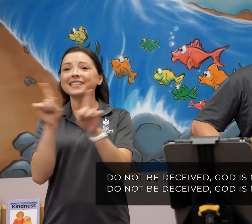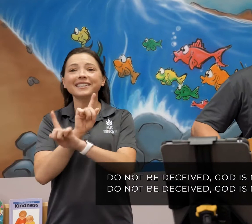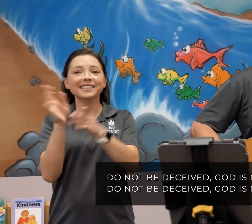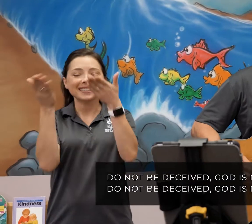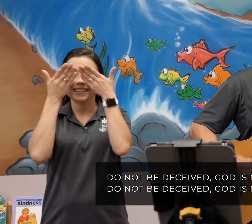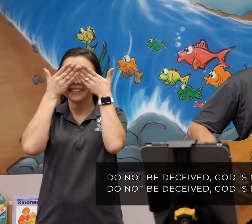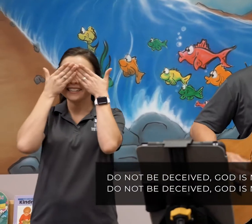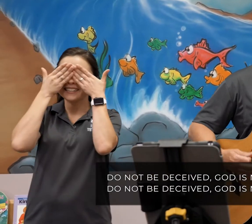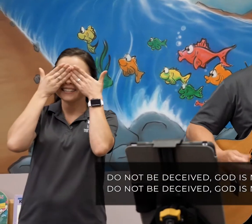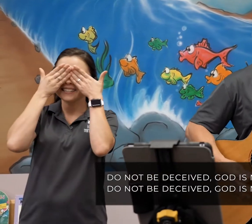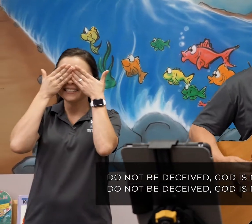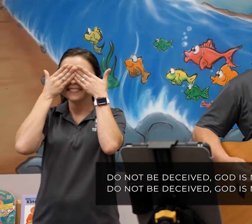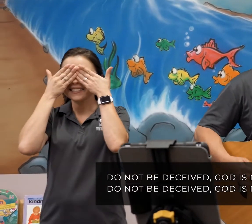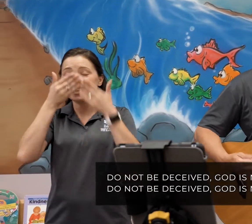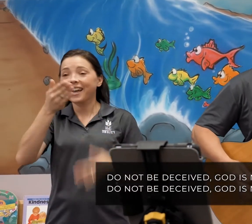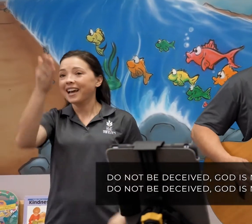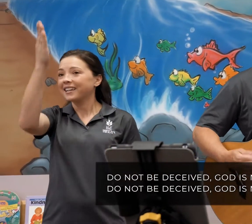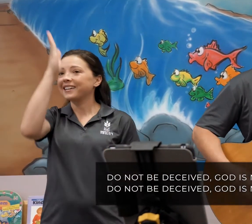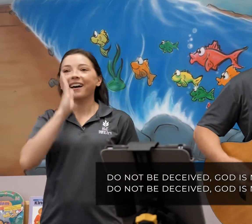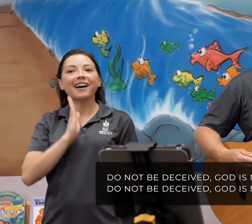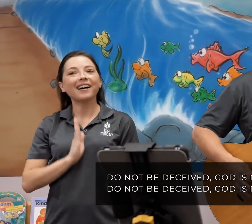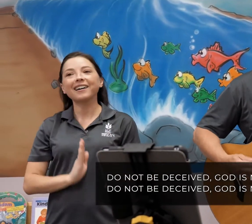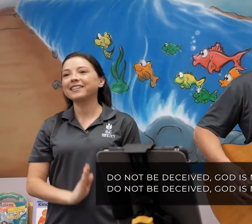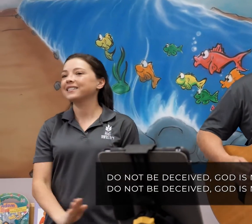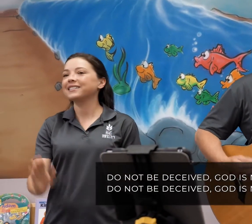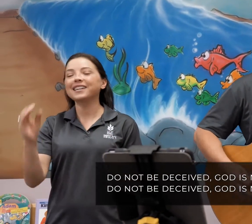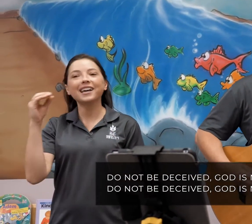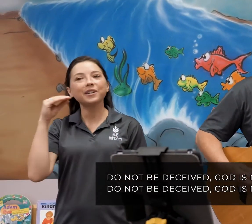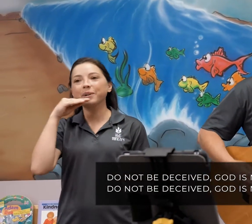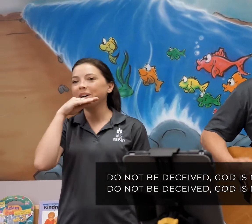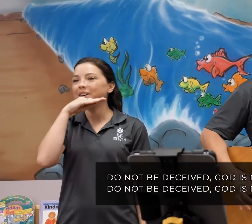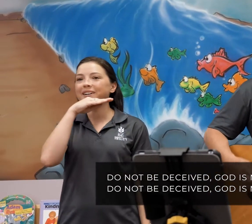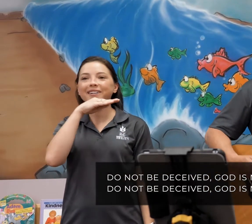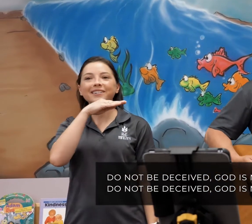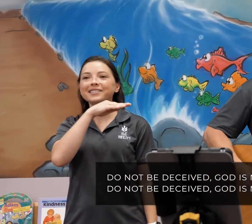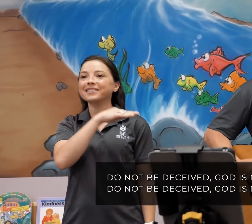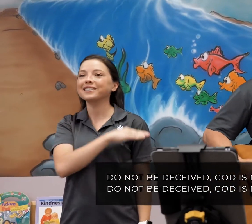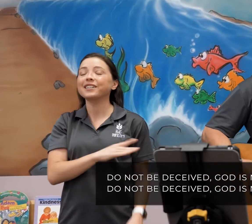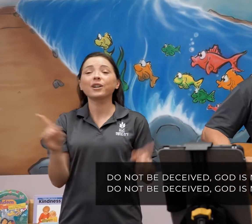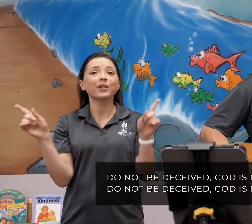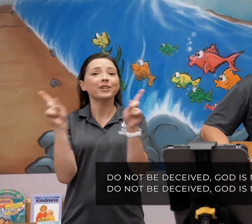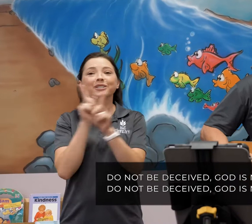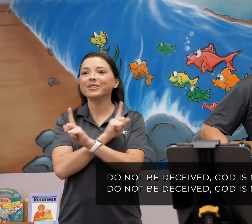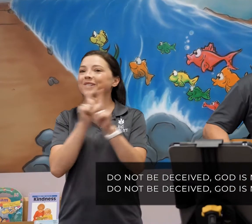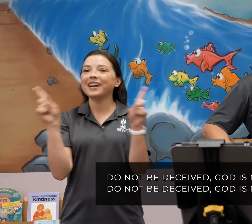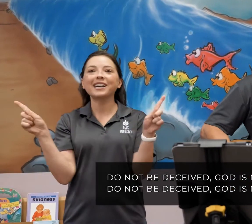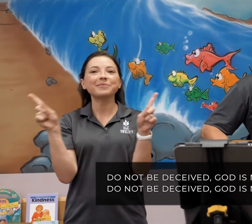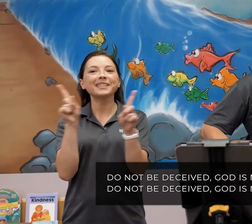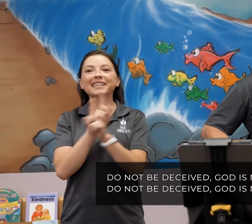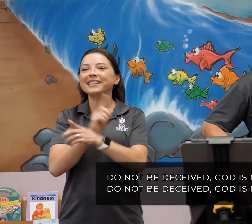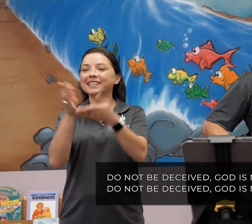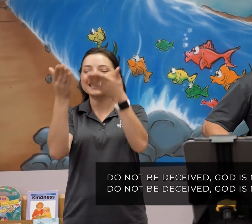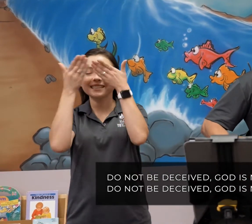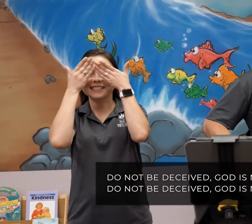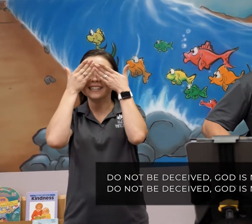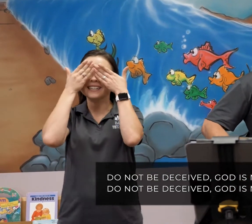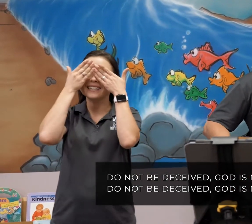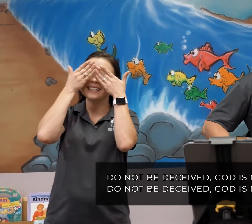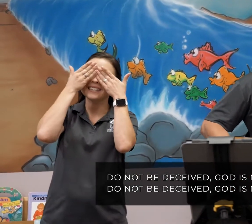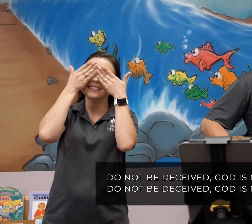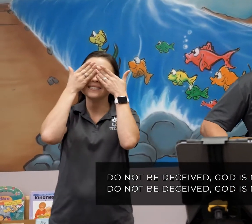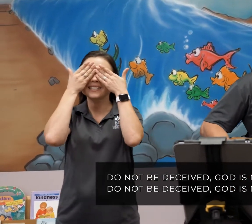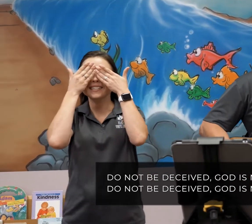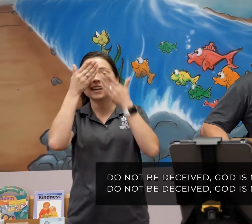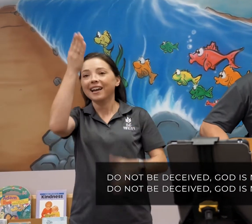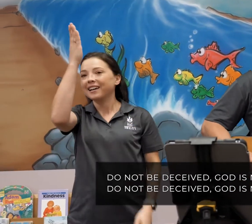be deceived, God is not moth, do not be deceived,